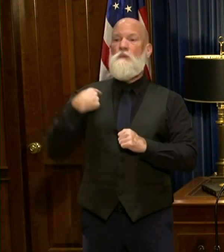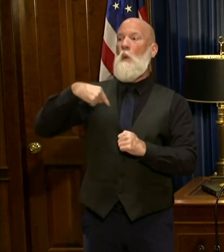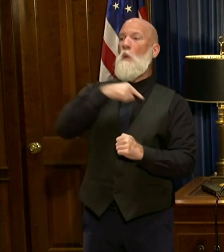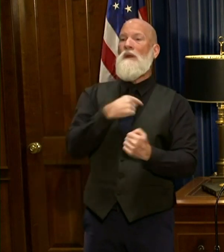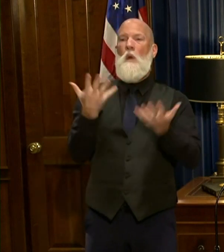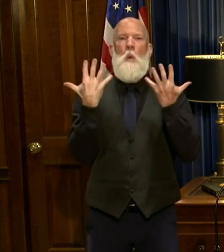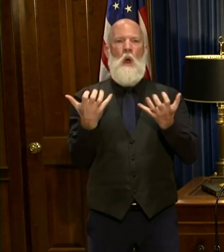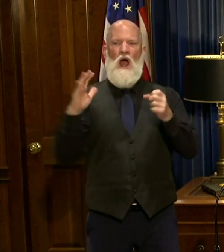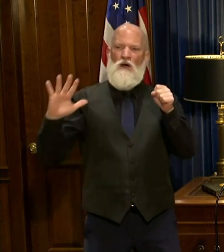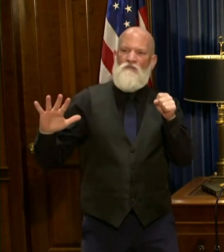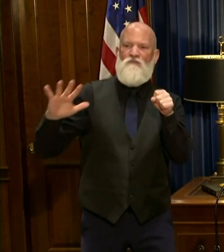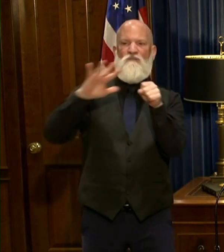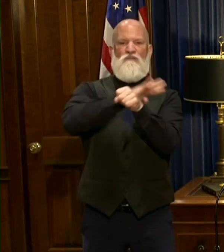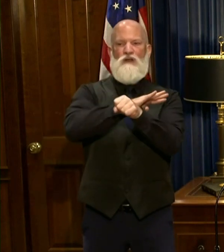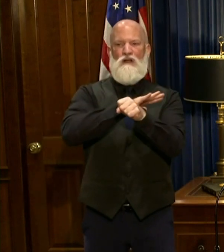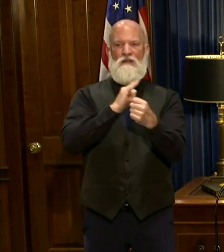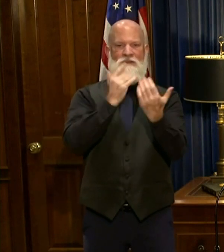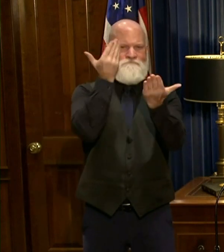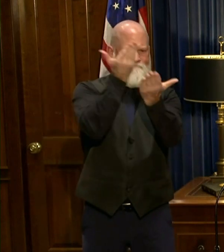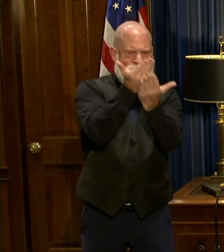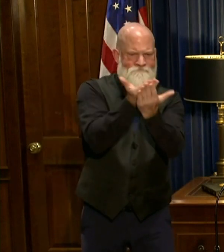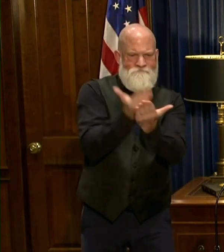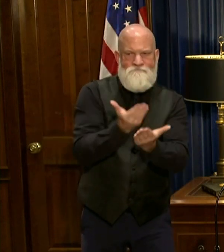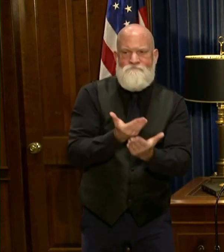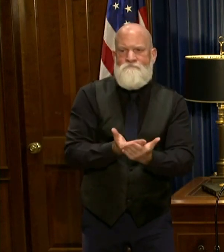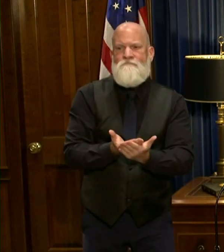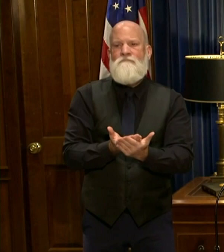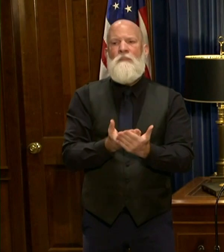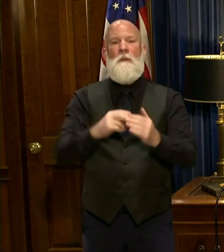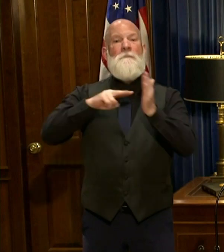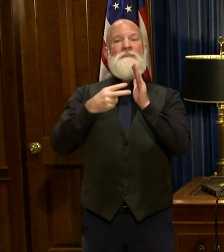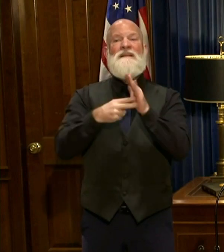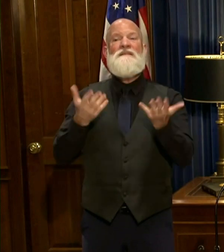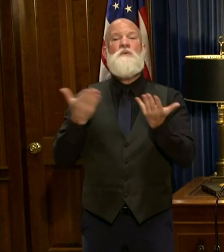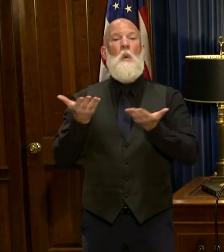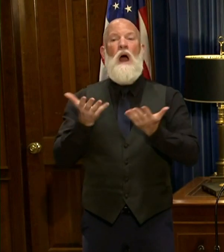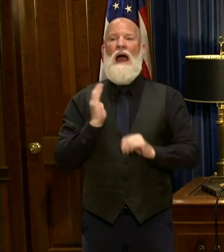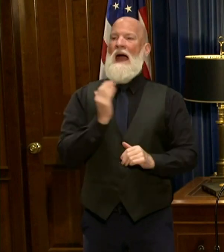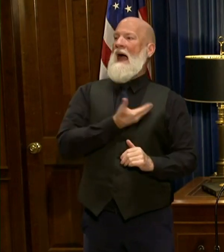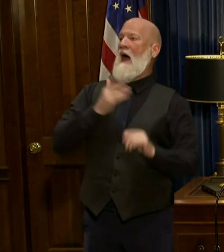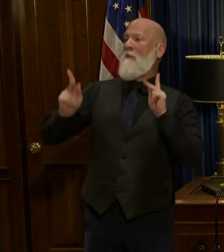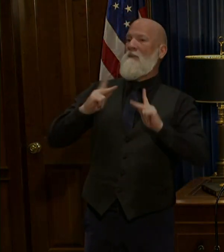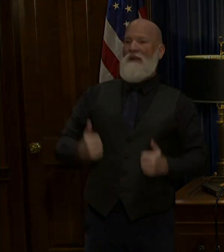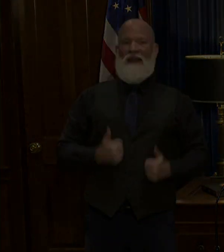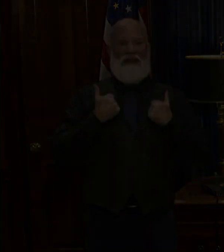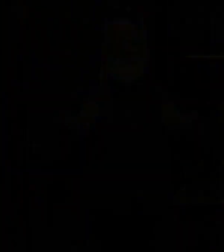discrepancies identified so that our citizens will have complete confidence in our elections.